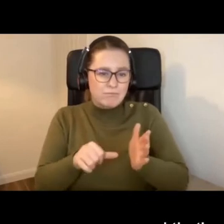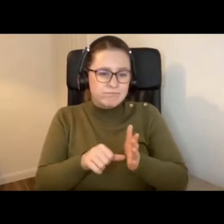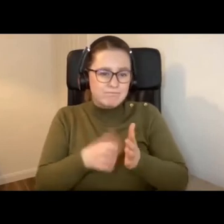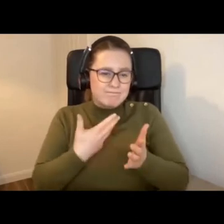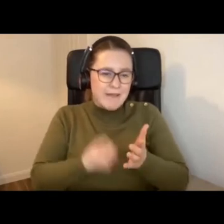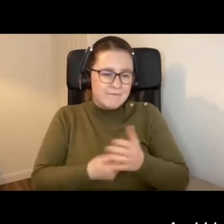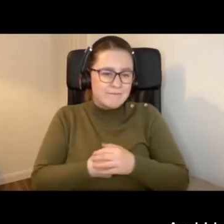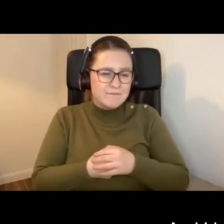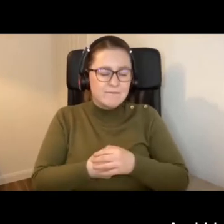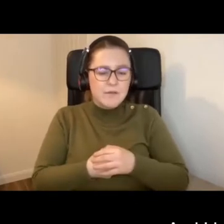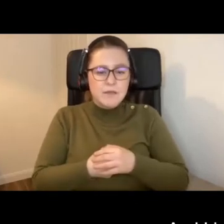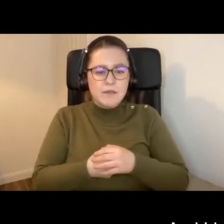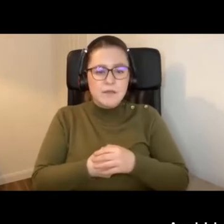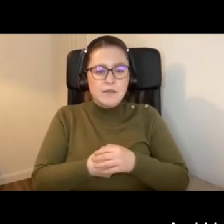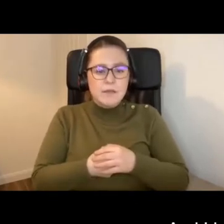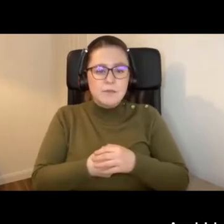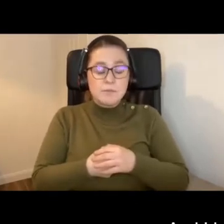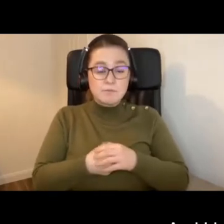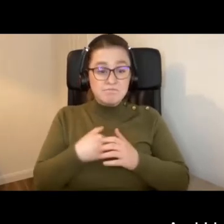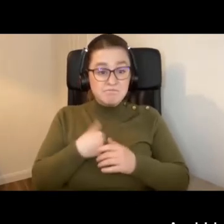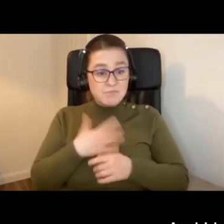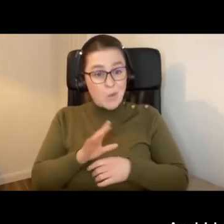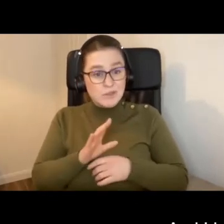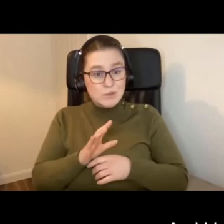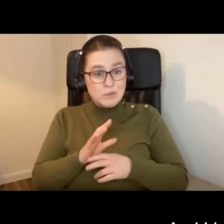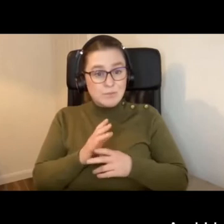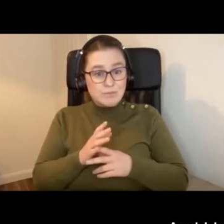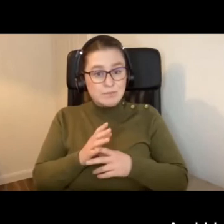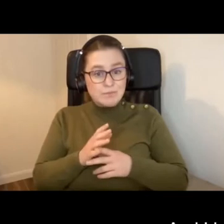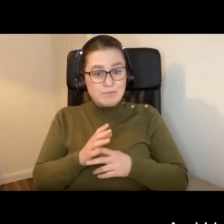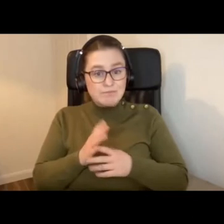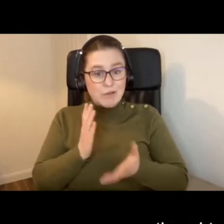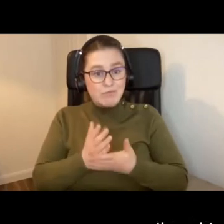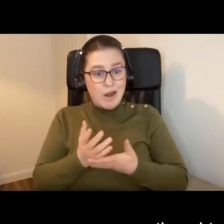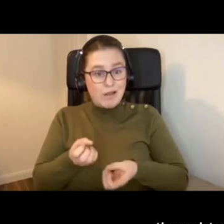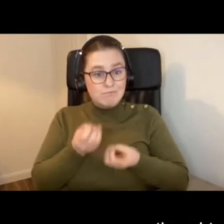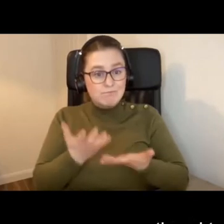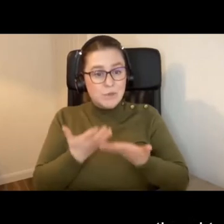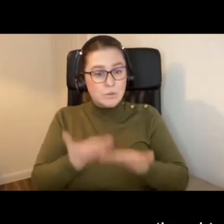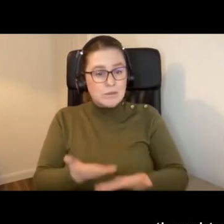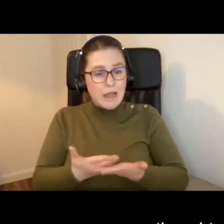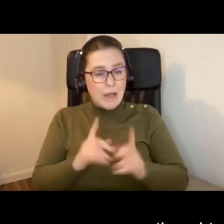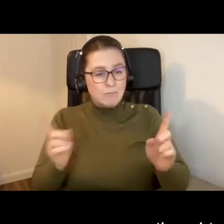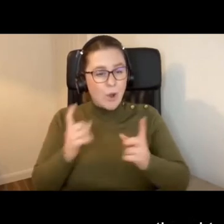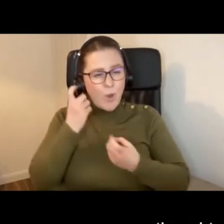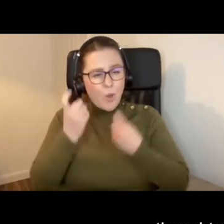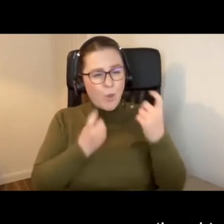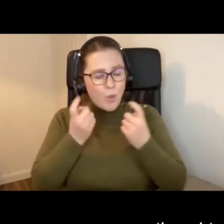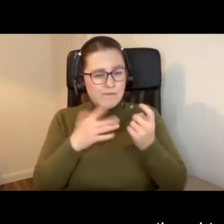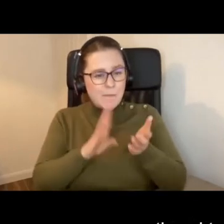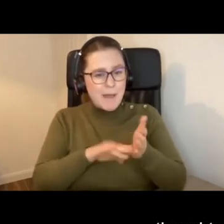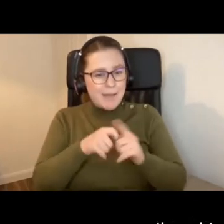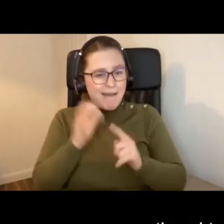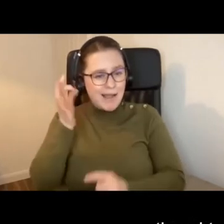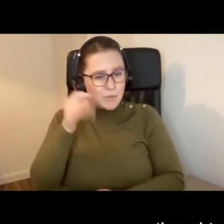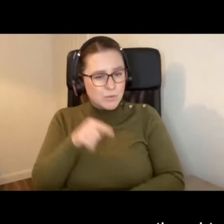have. I just want to bring you today some thoughts from Milton Keynes